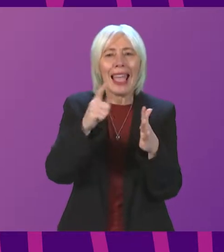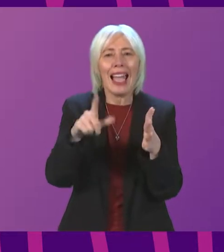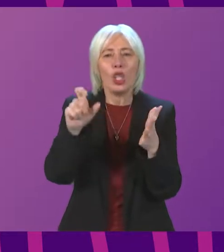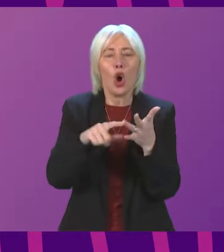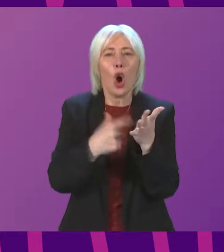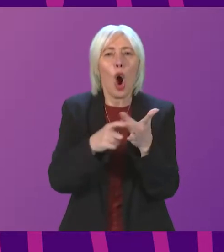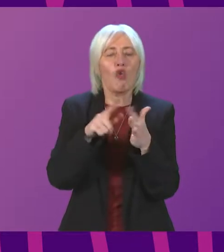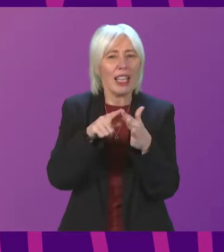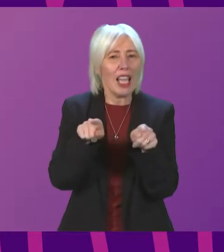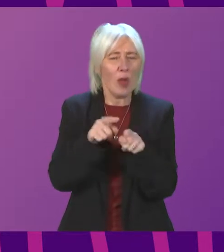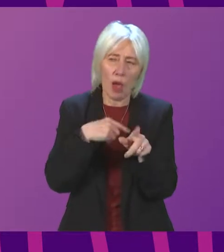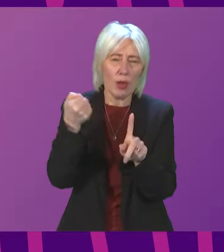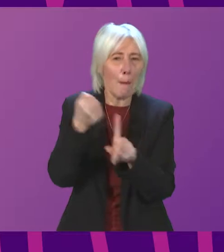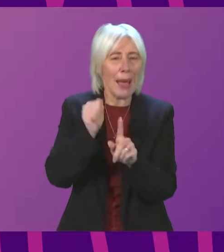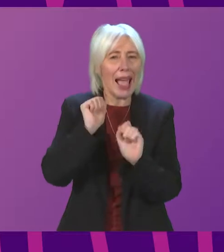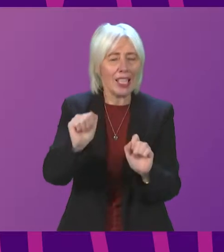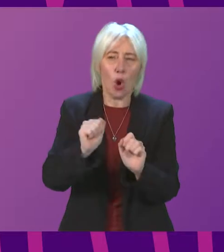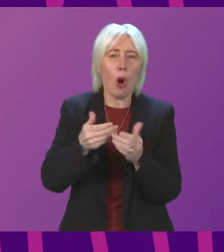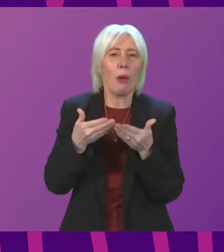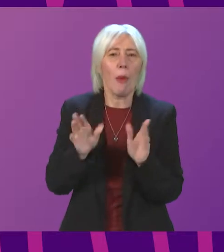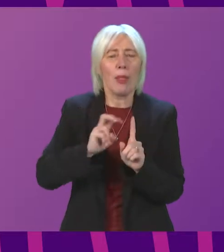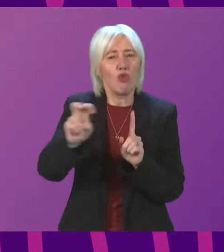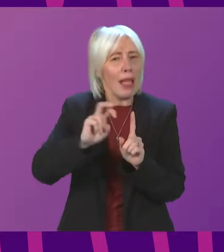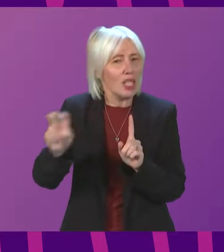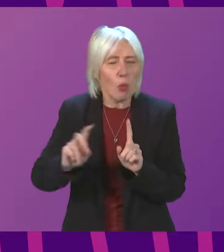impact on the provision of services such as public transport.